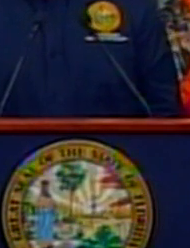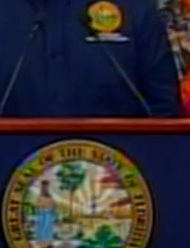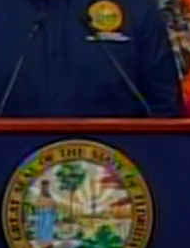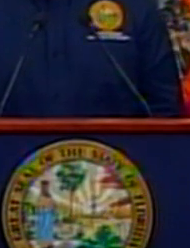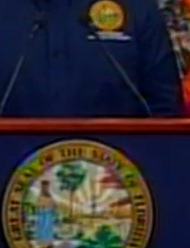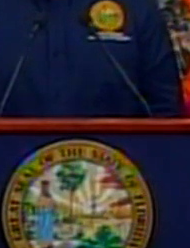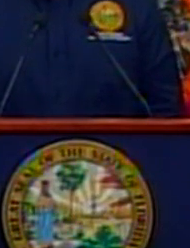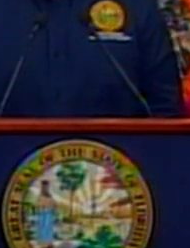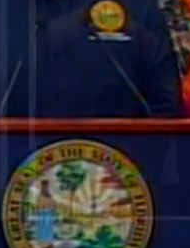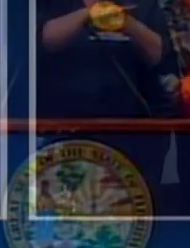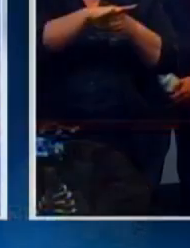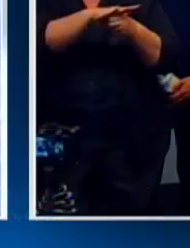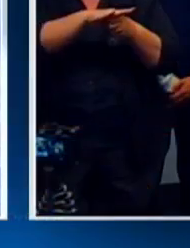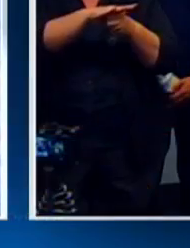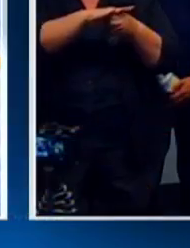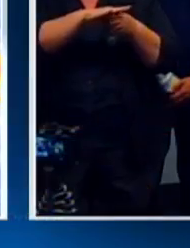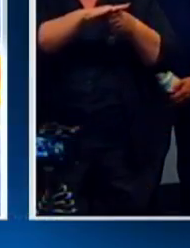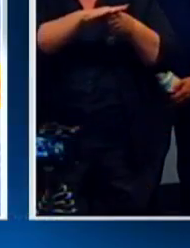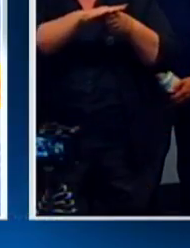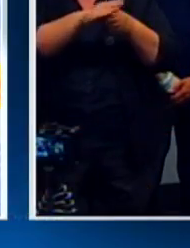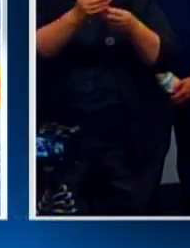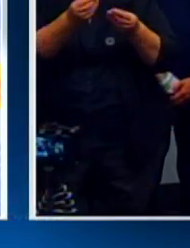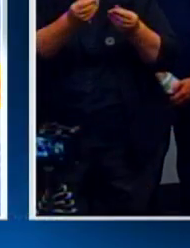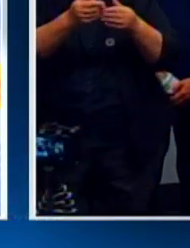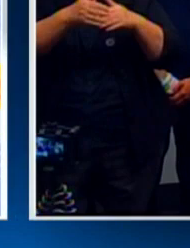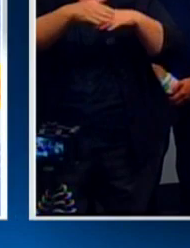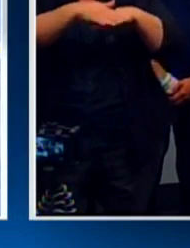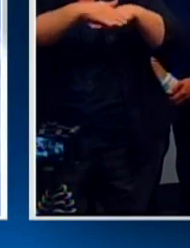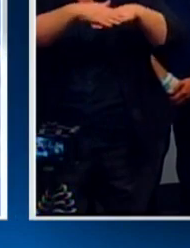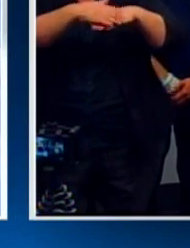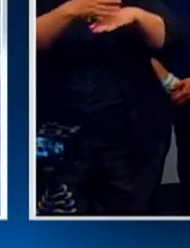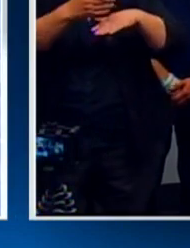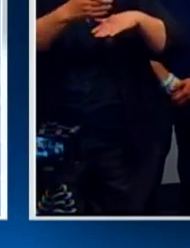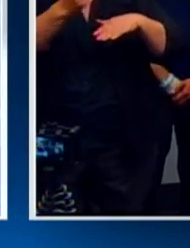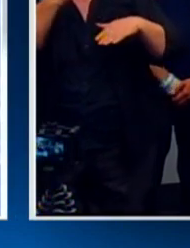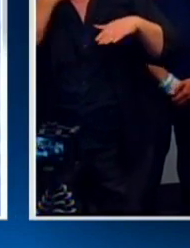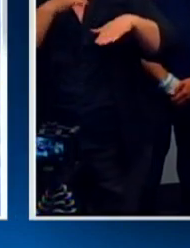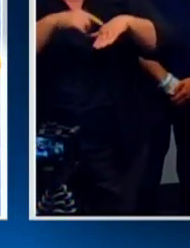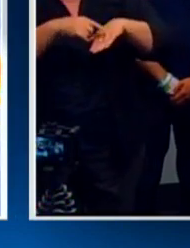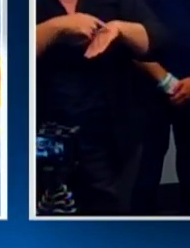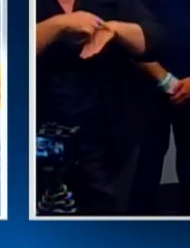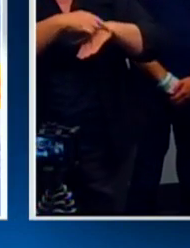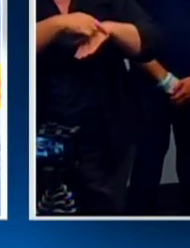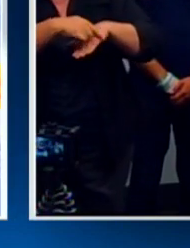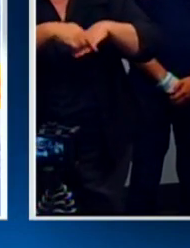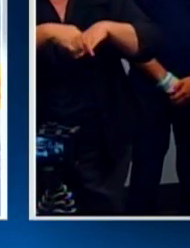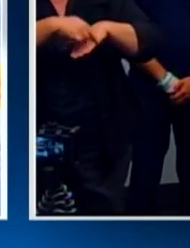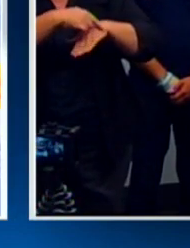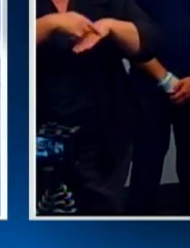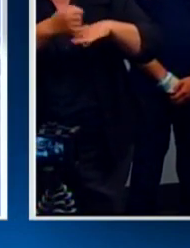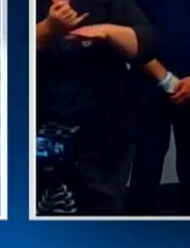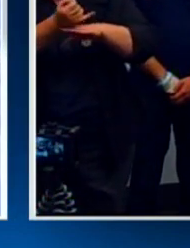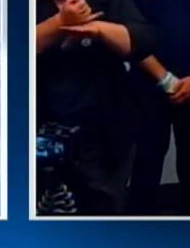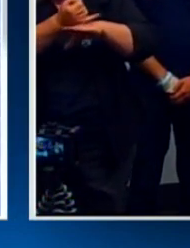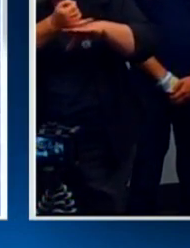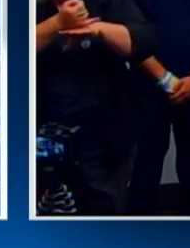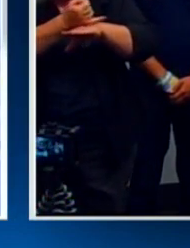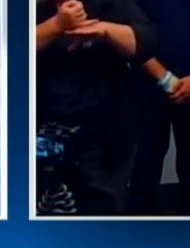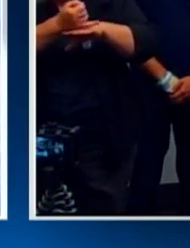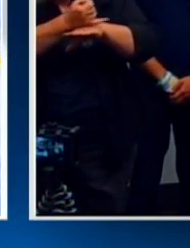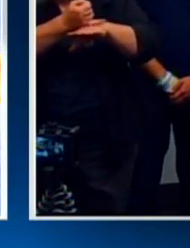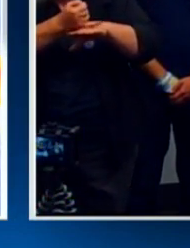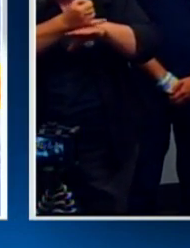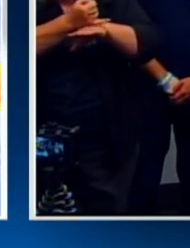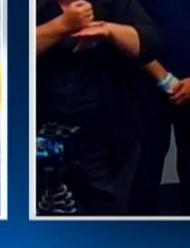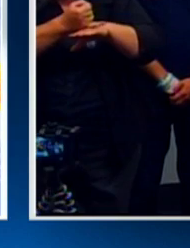factors. And it's interesting. If you look down the east coast of Florida, you know, some of those barrier islands are much more vulnerable than other parts